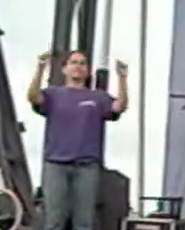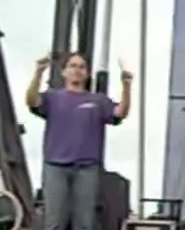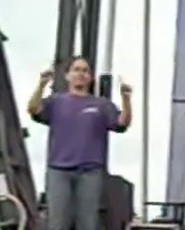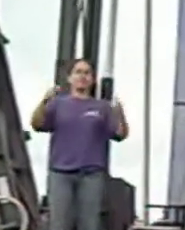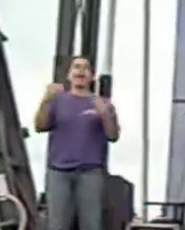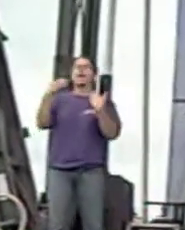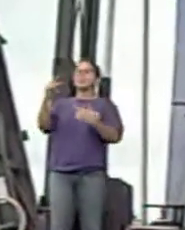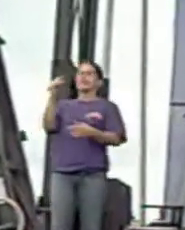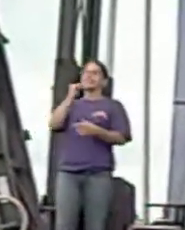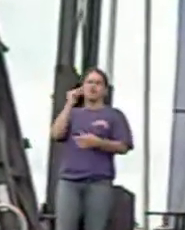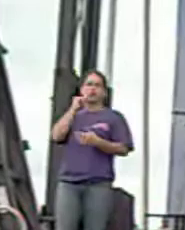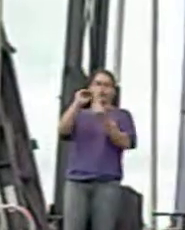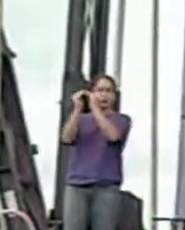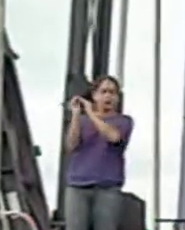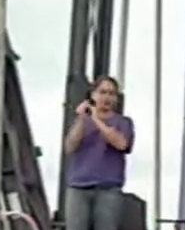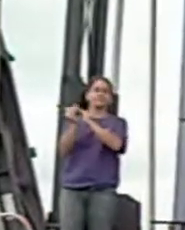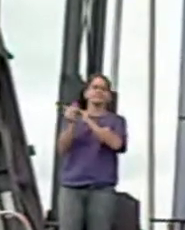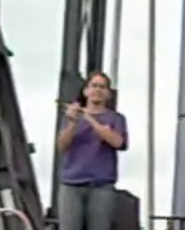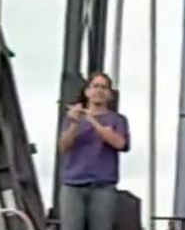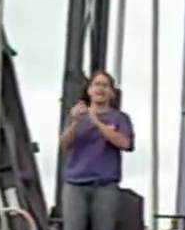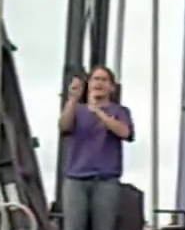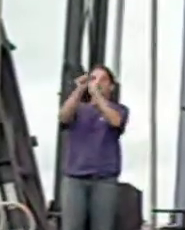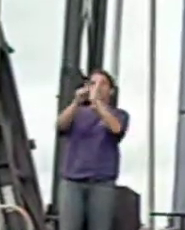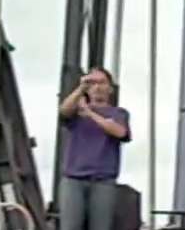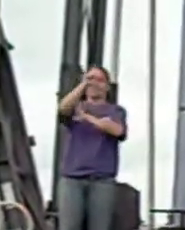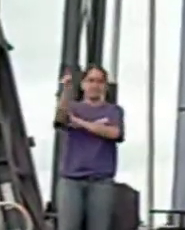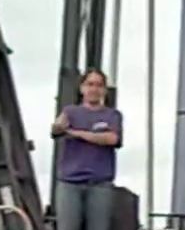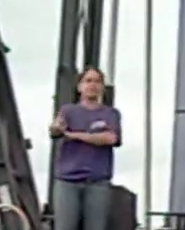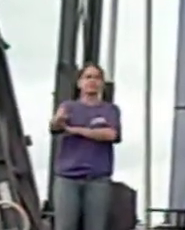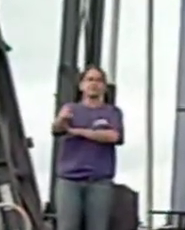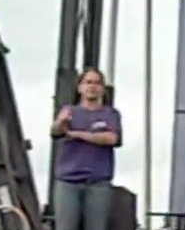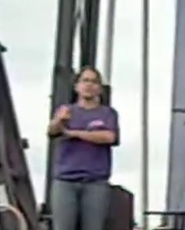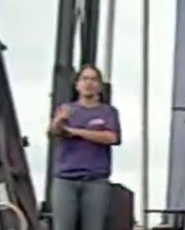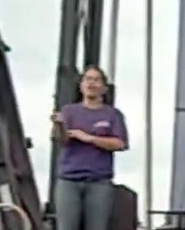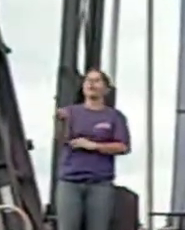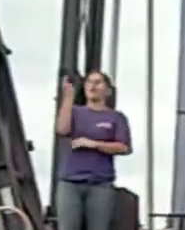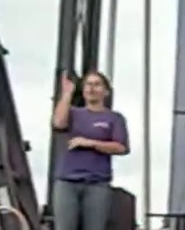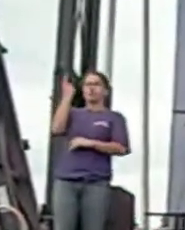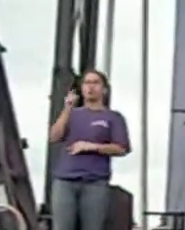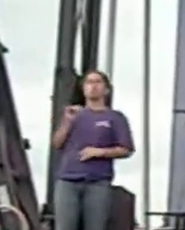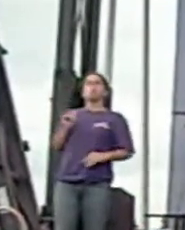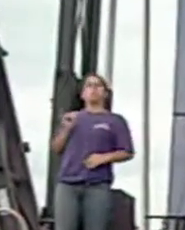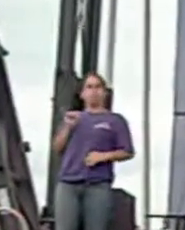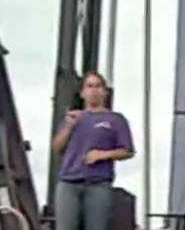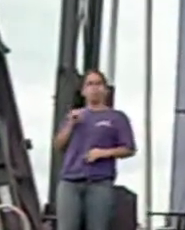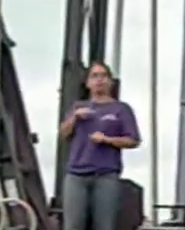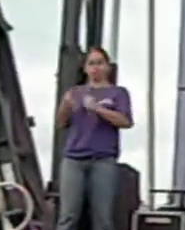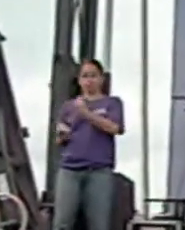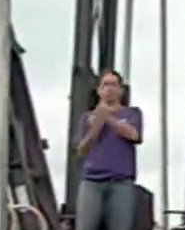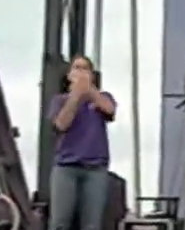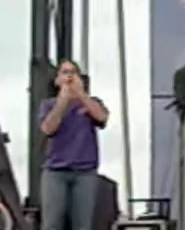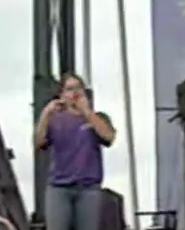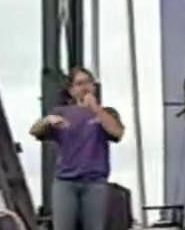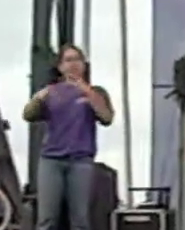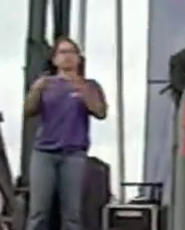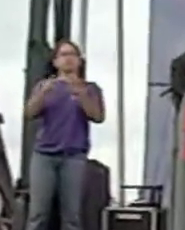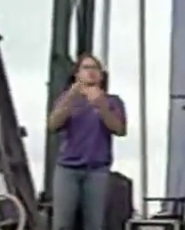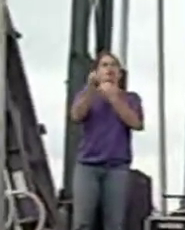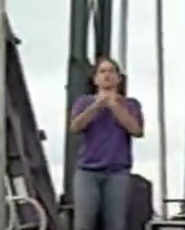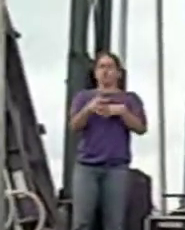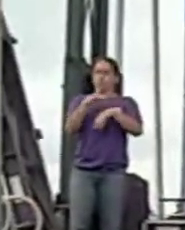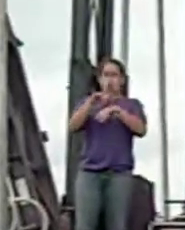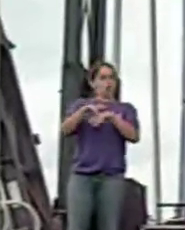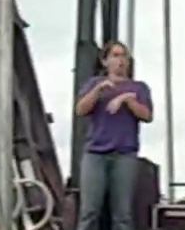the city of San Antonio, the state of Texas, who understood and got behind this project very early.